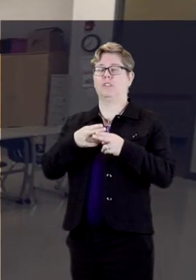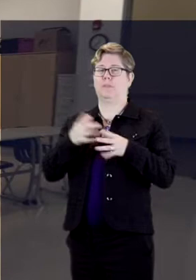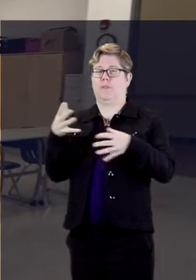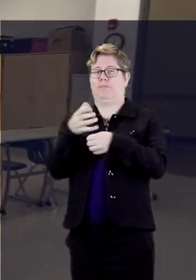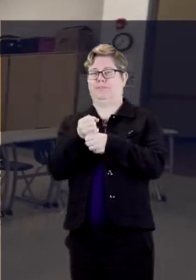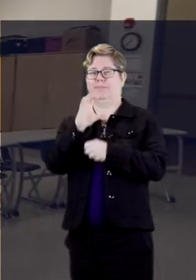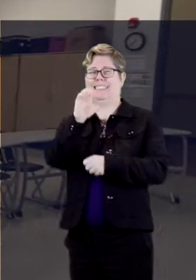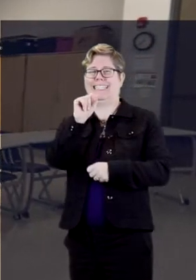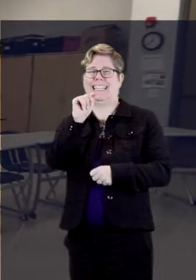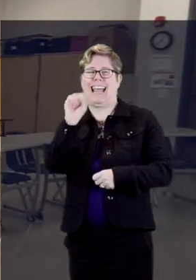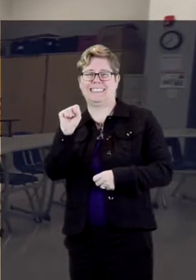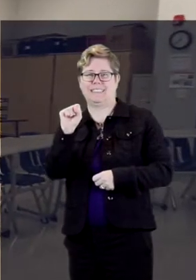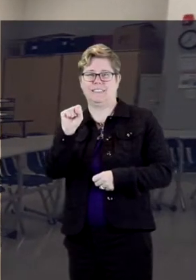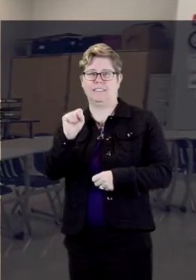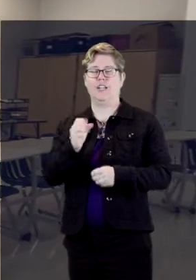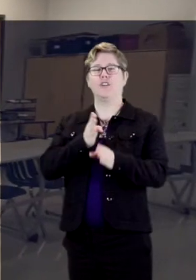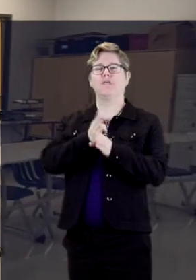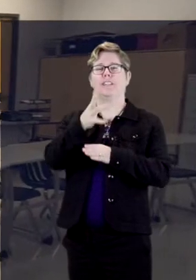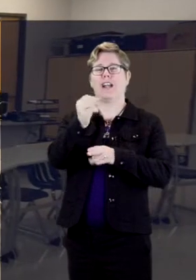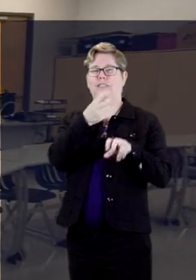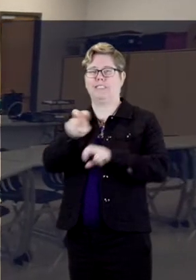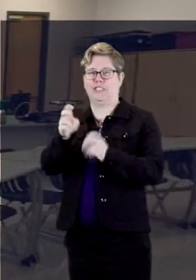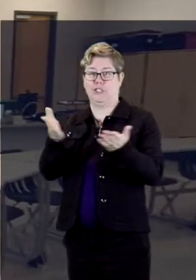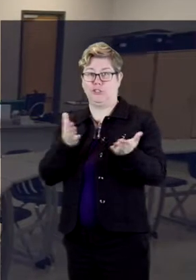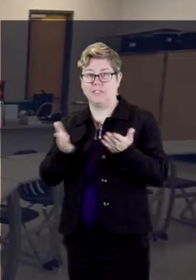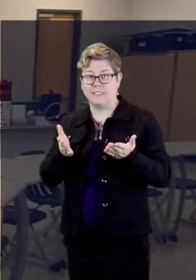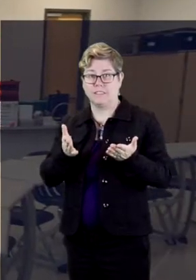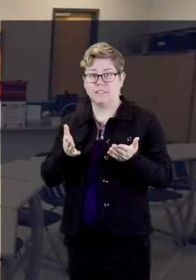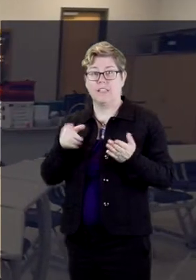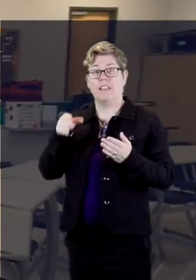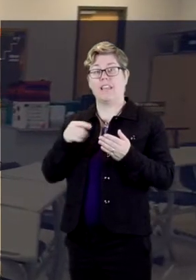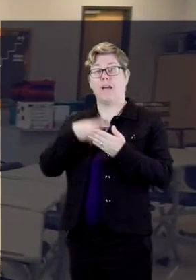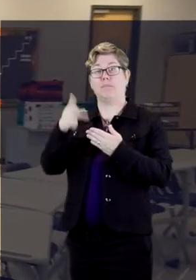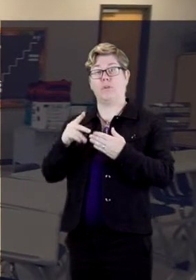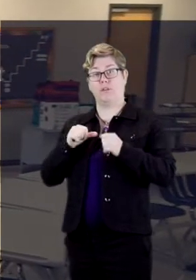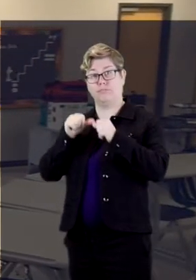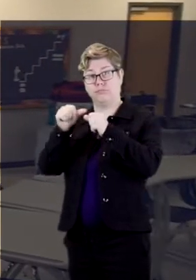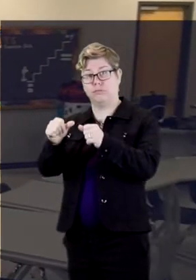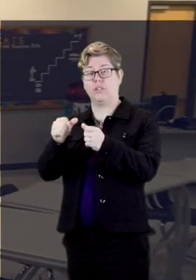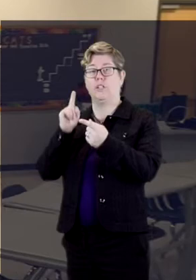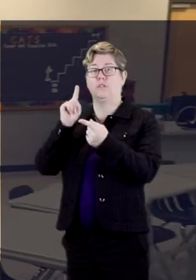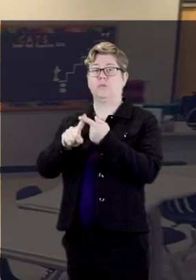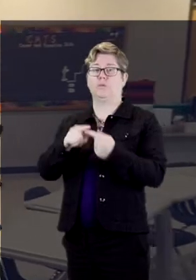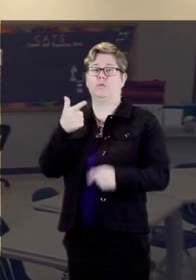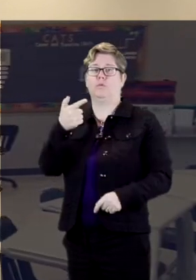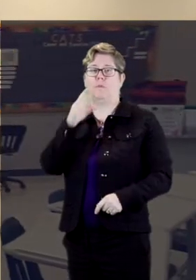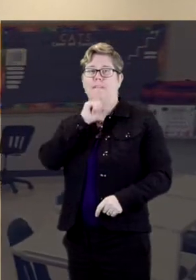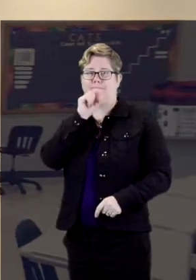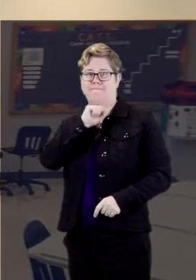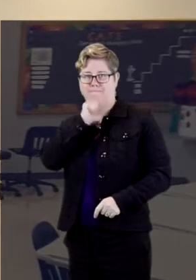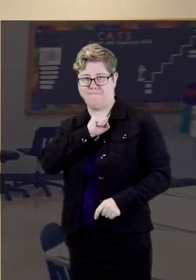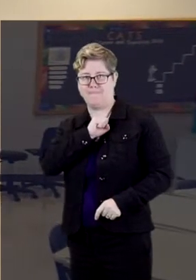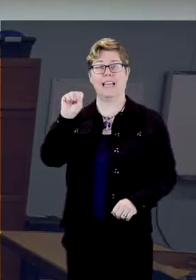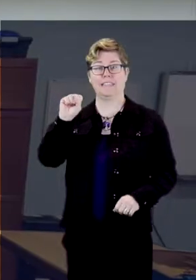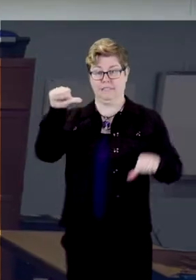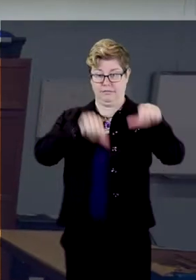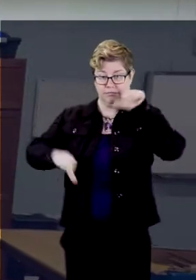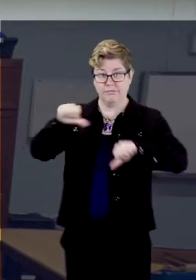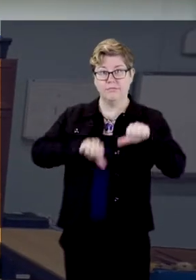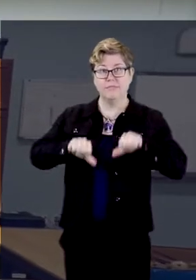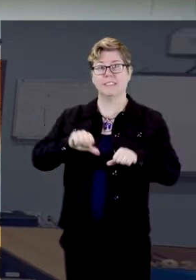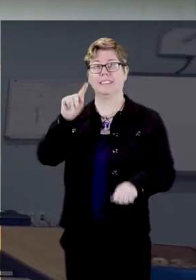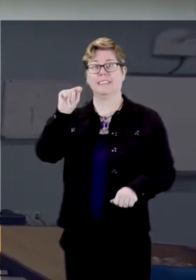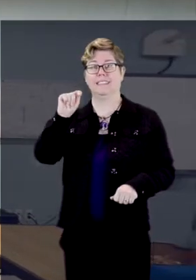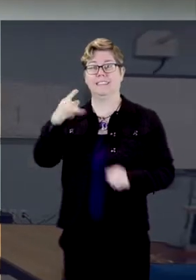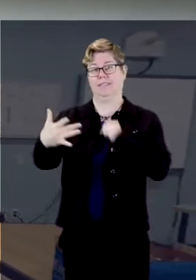have our career and transition services program, otherwise known as CAPS. And they're able to continue in that program until the age of